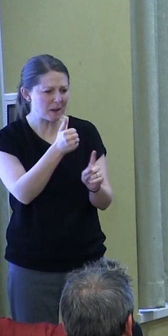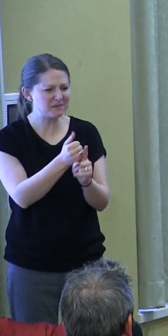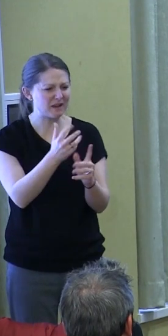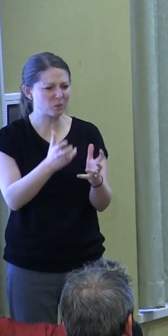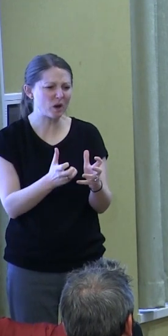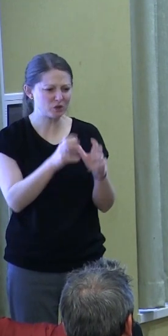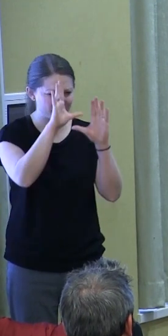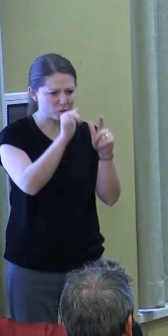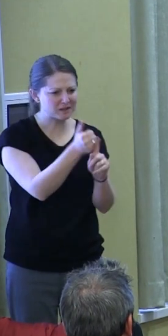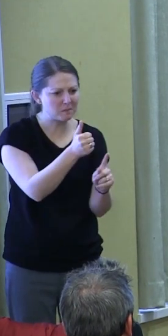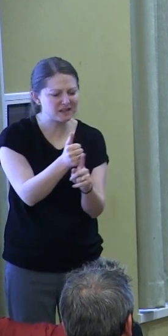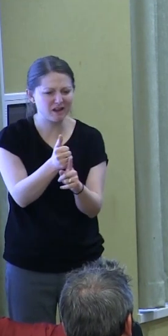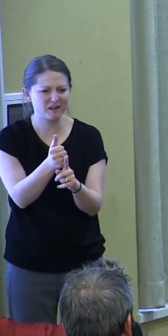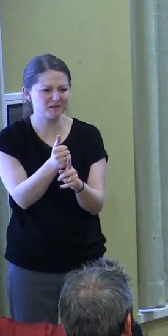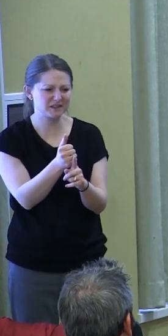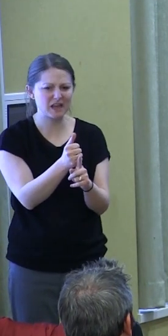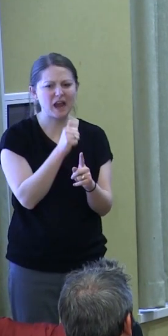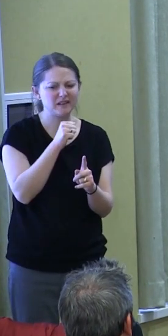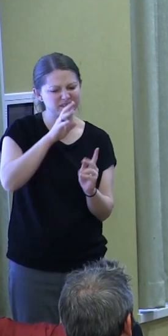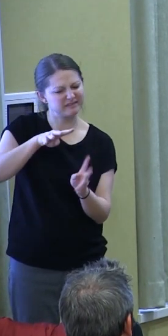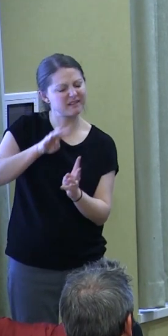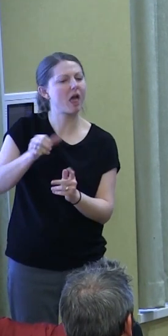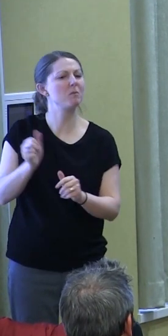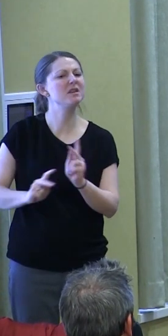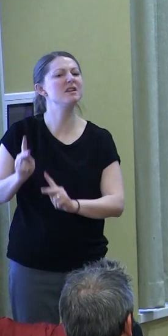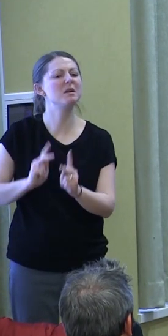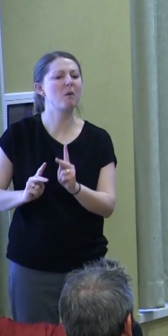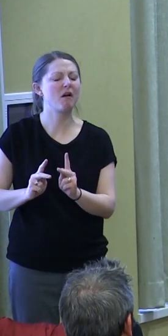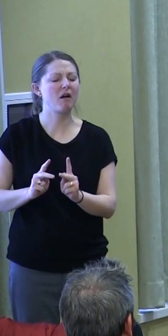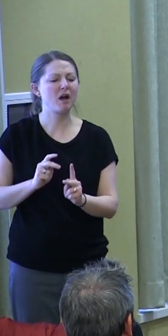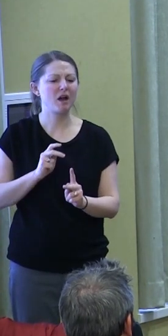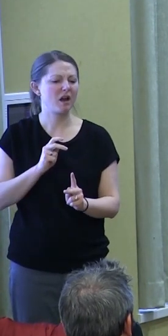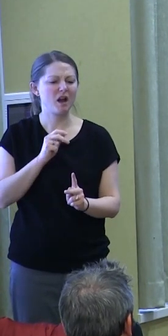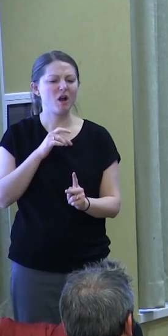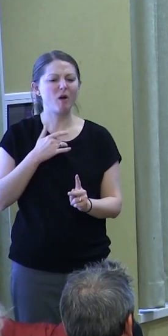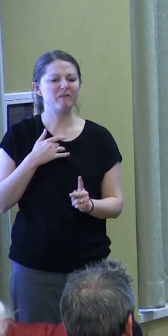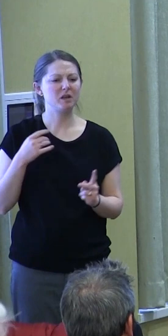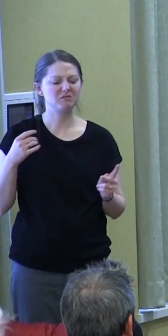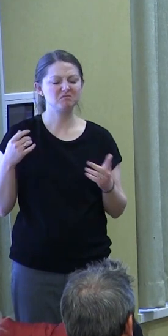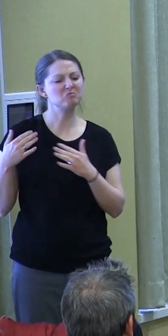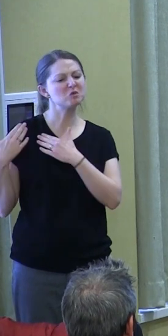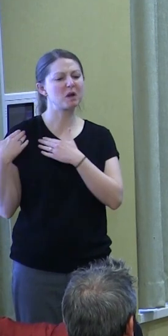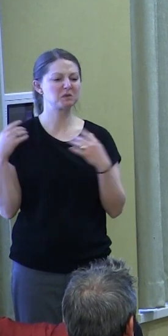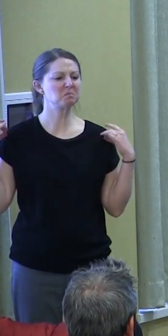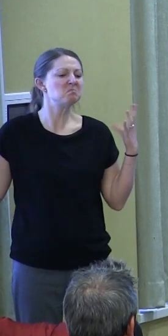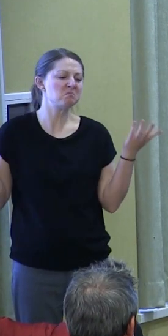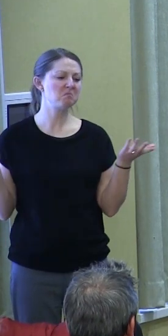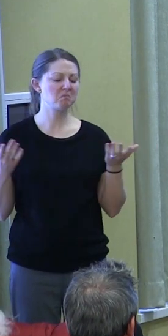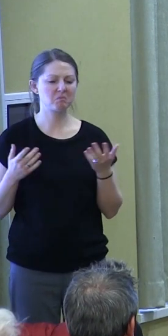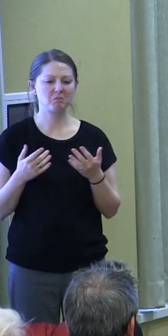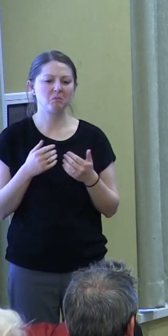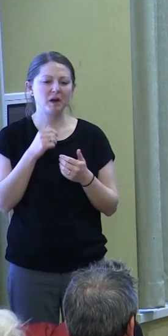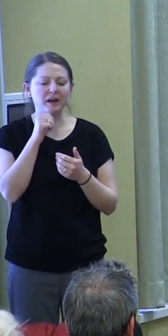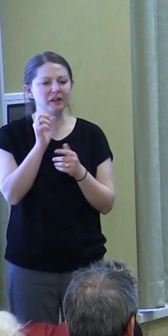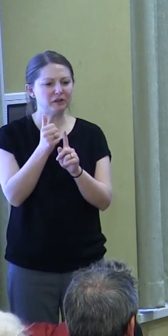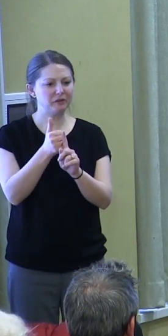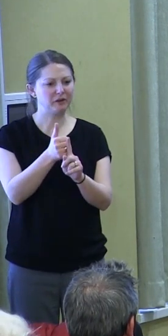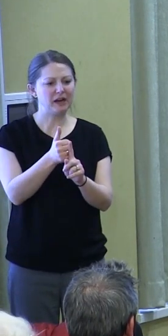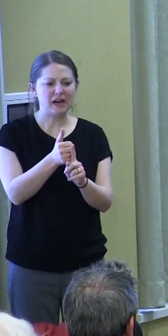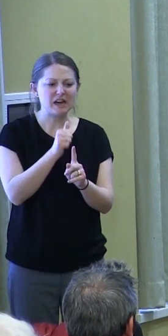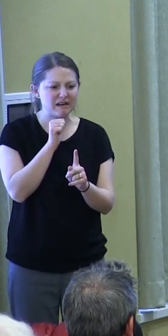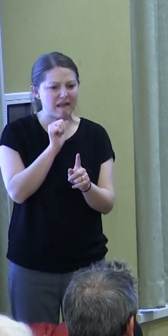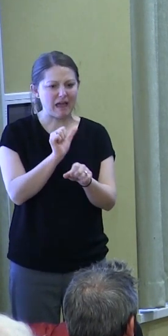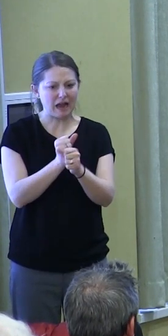they're left to look out just for themselves, without a sense of responsibility to act on behalf of themselves or